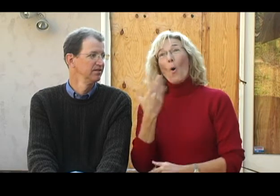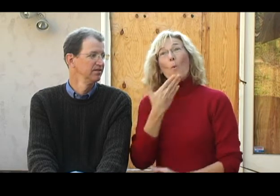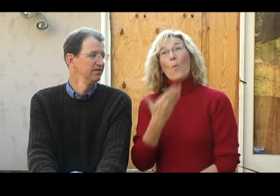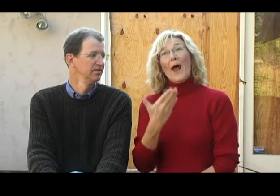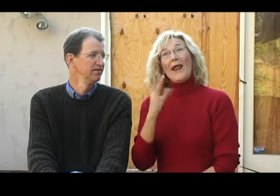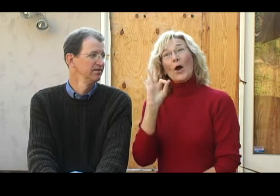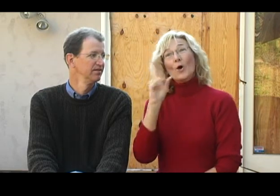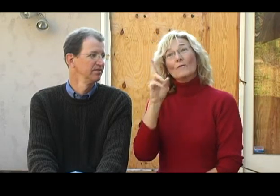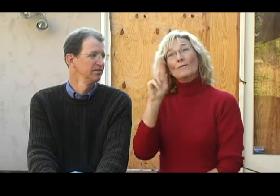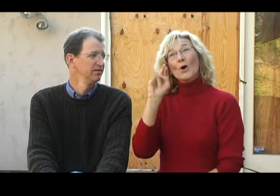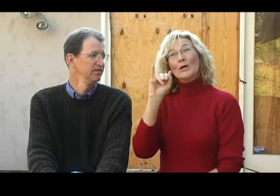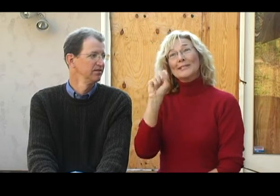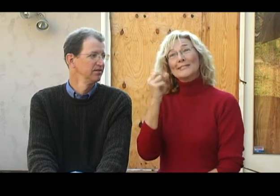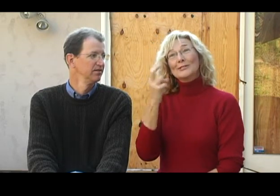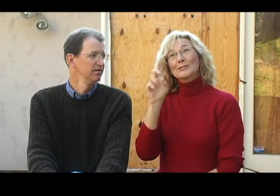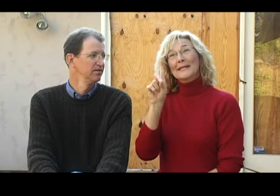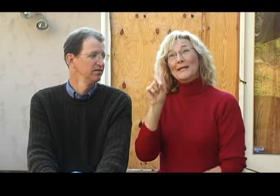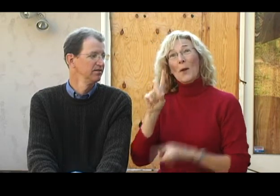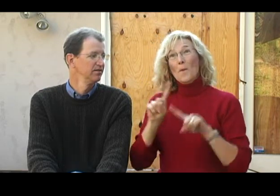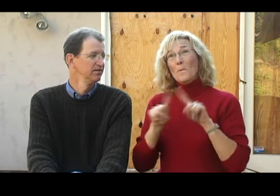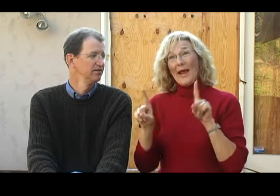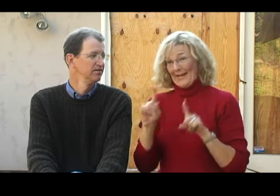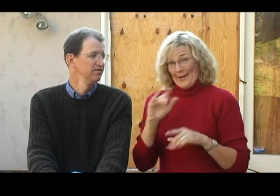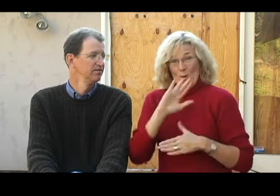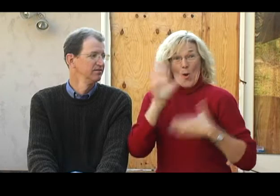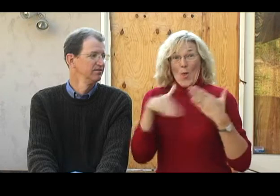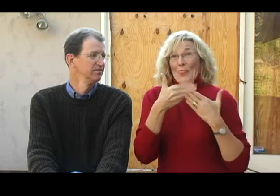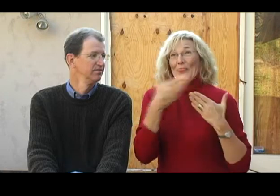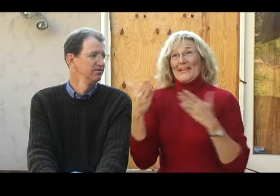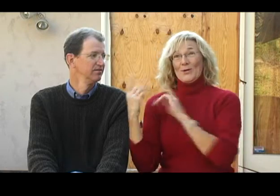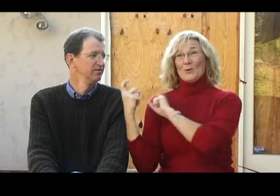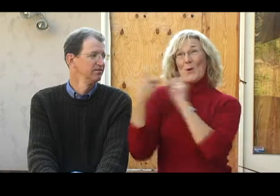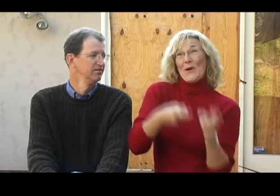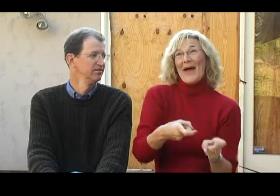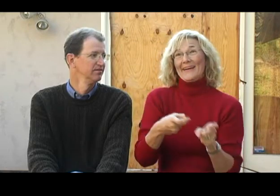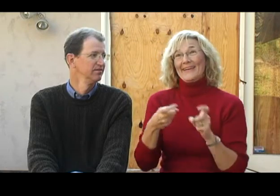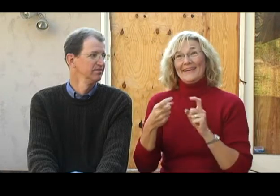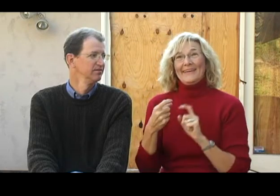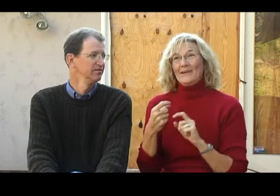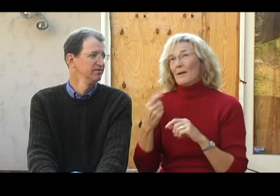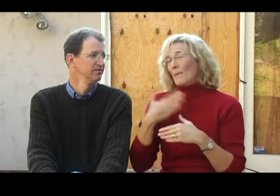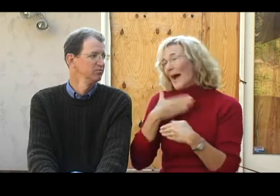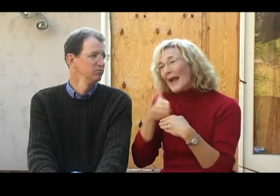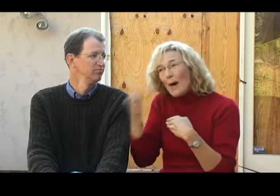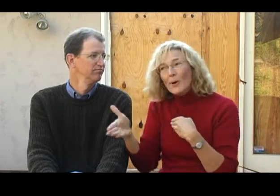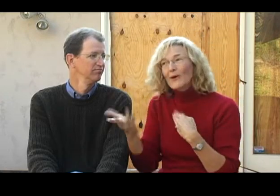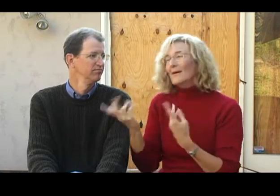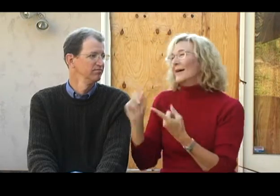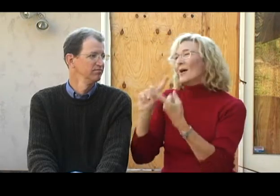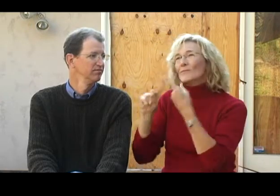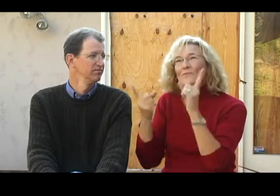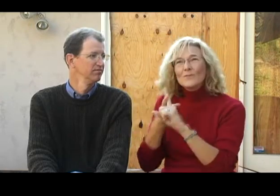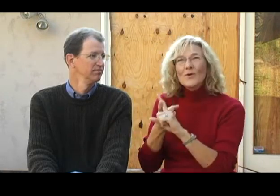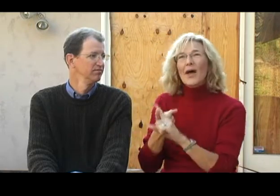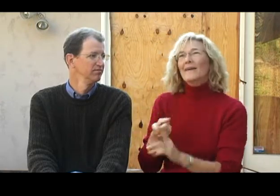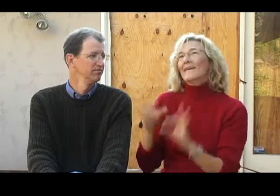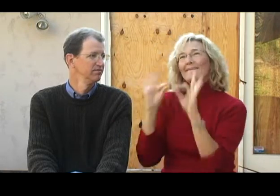well furnished but all of those things were donated by neighbors, by